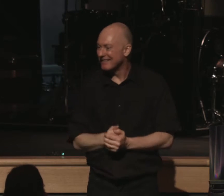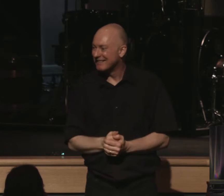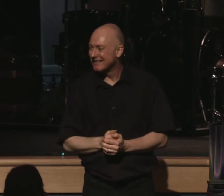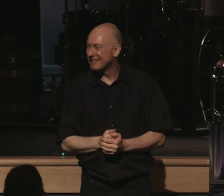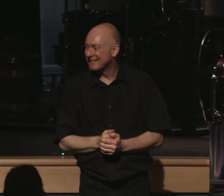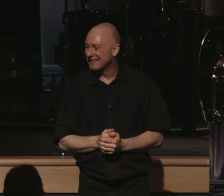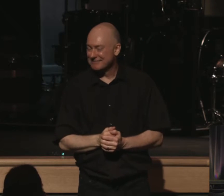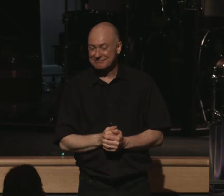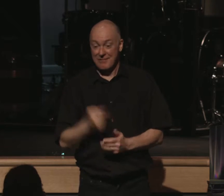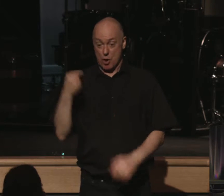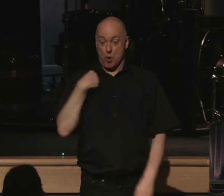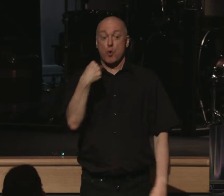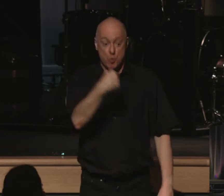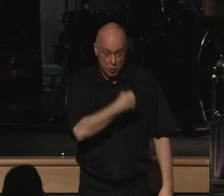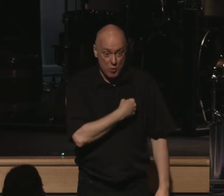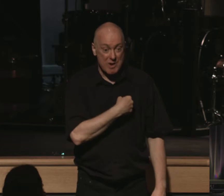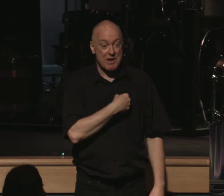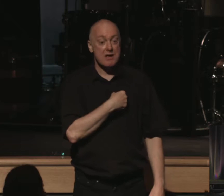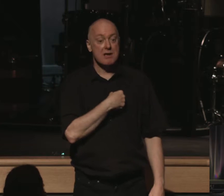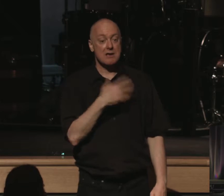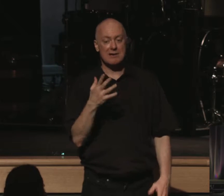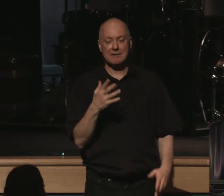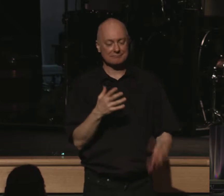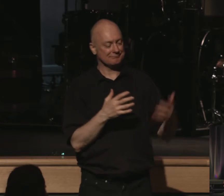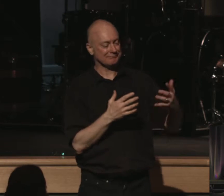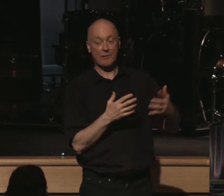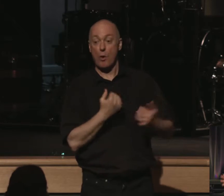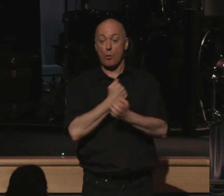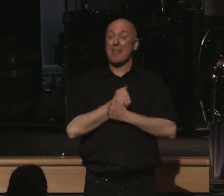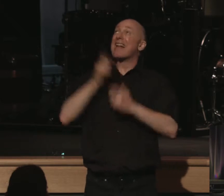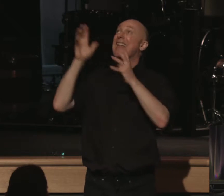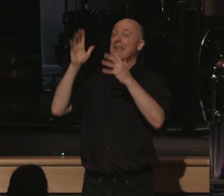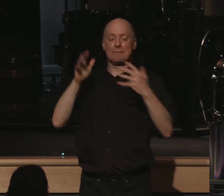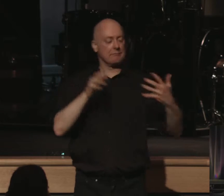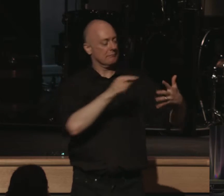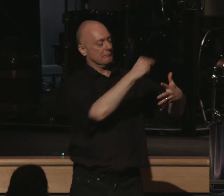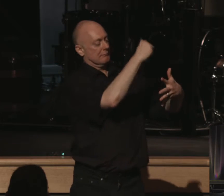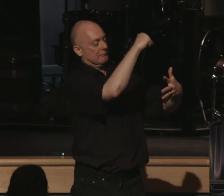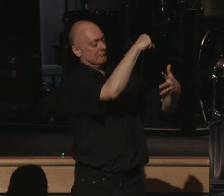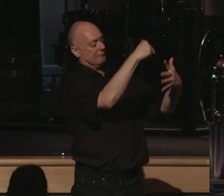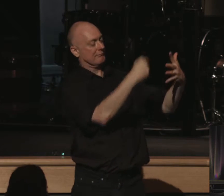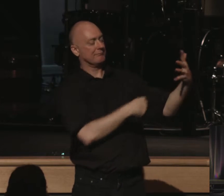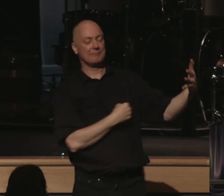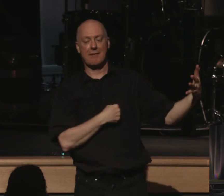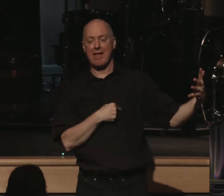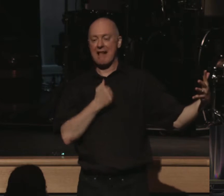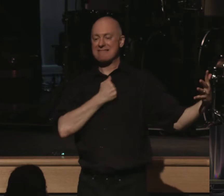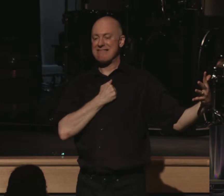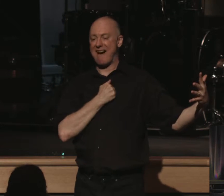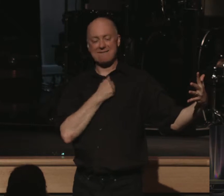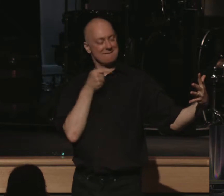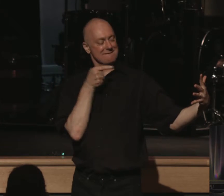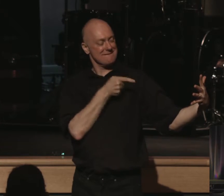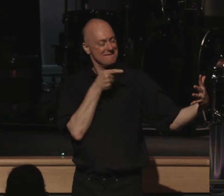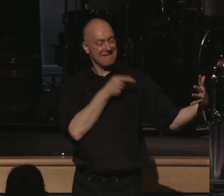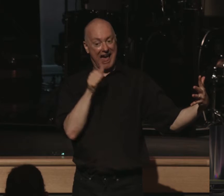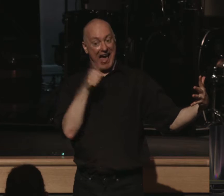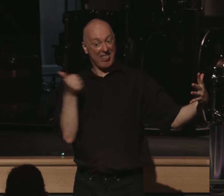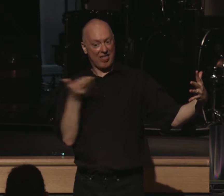that we are other thing loving people. We love the other things of the